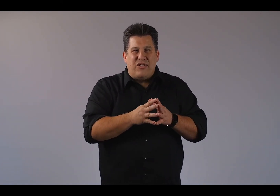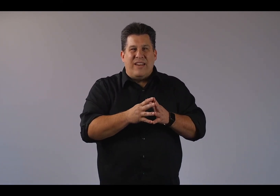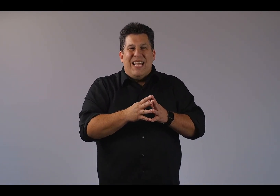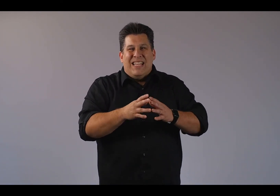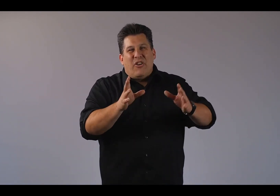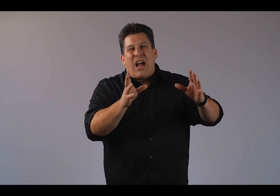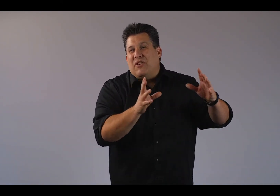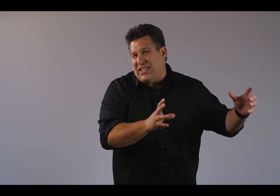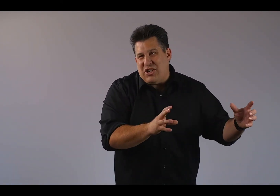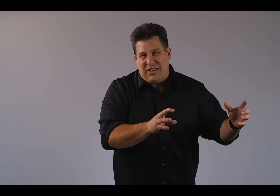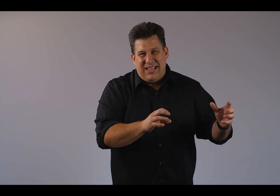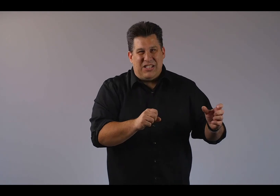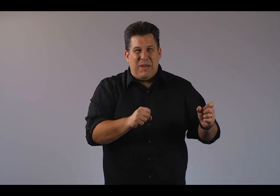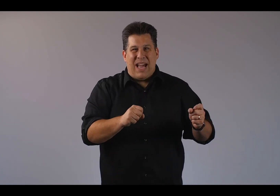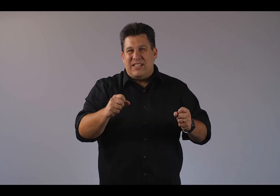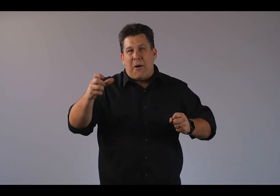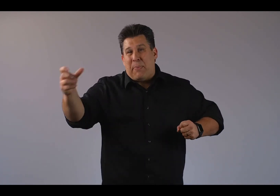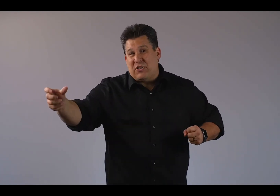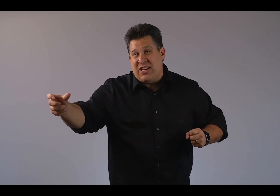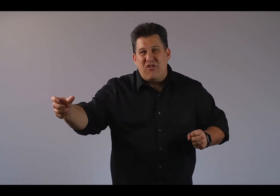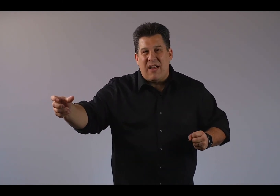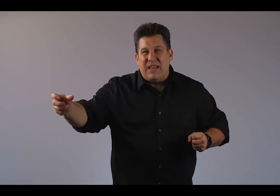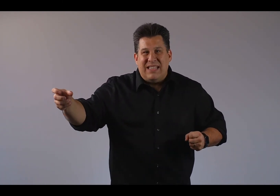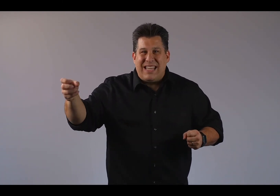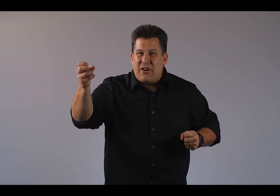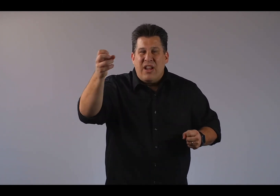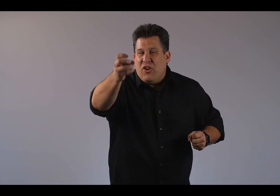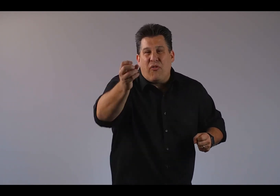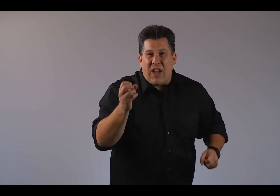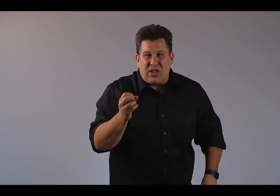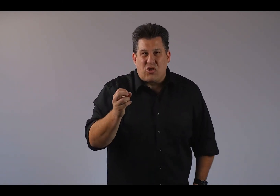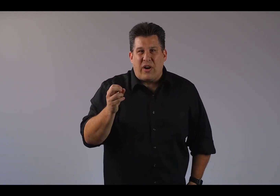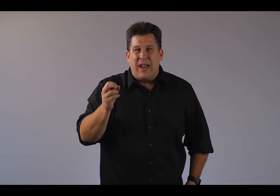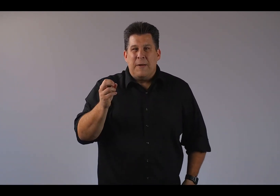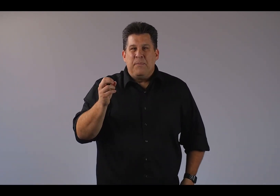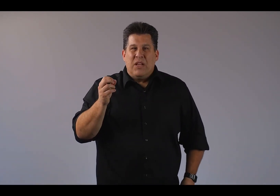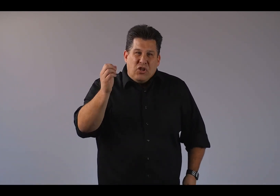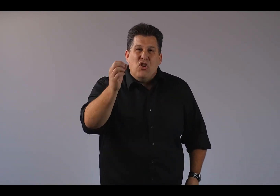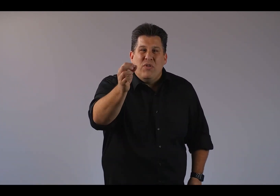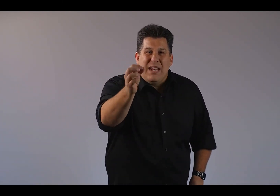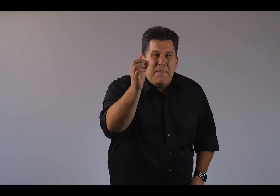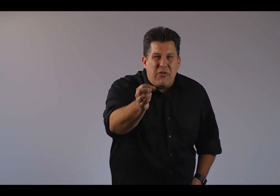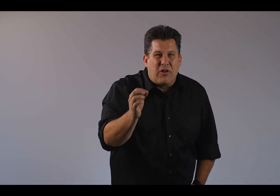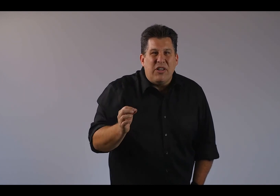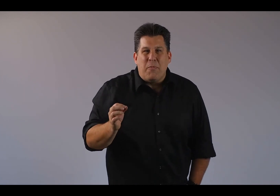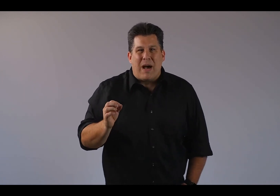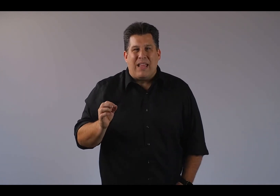Is there a conversation that needs to be had? Is there a person in your life that needs to hear your faith story? Do you need a miracle in your body?